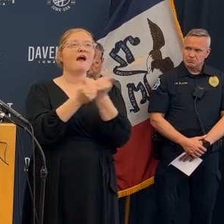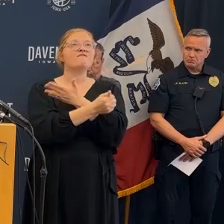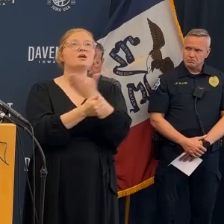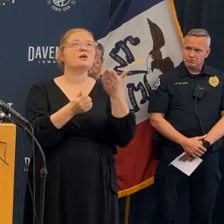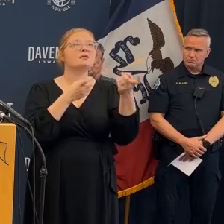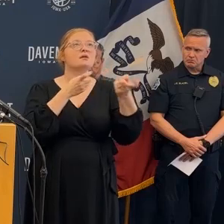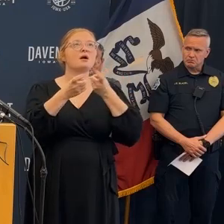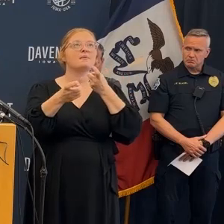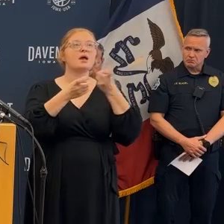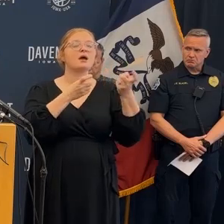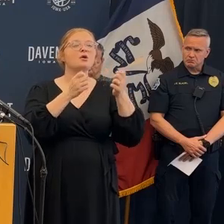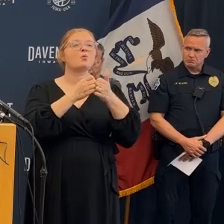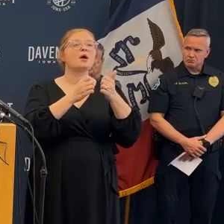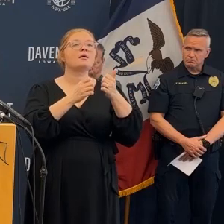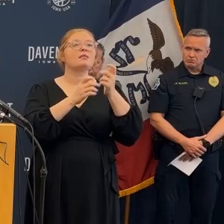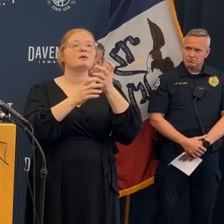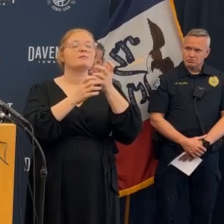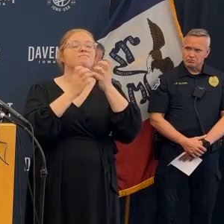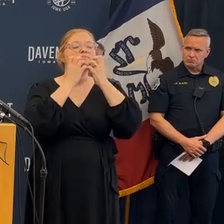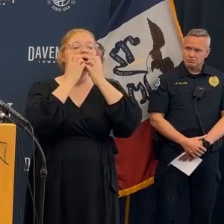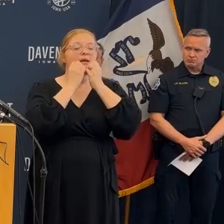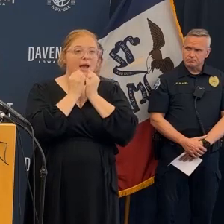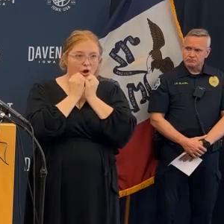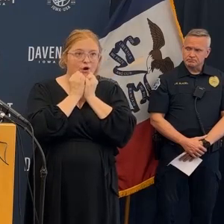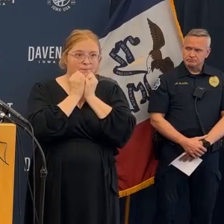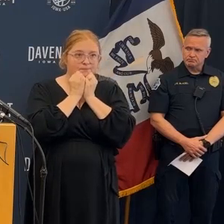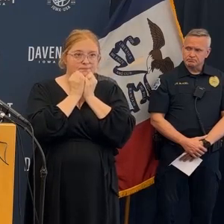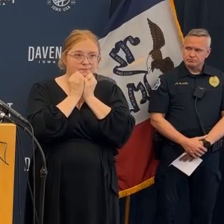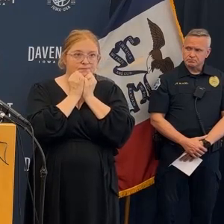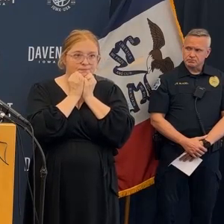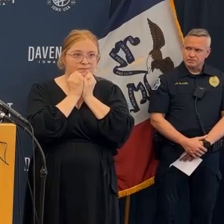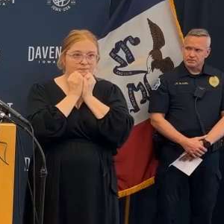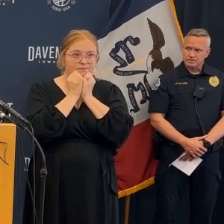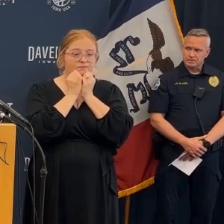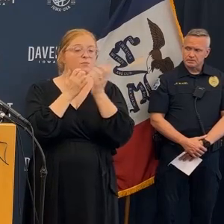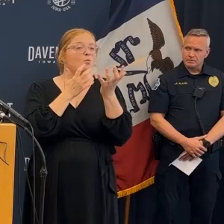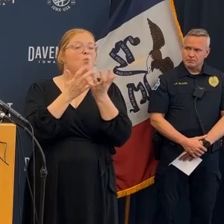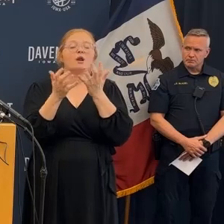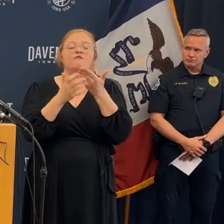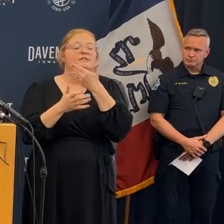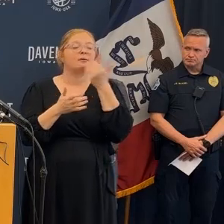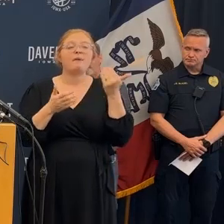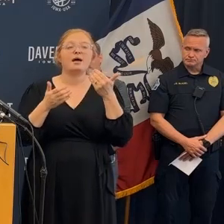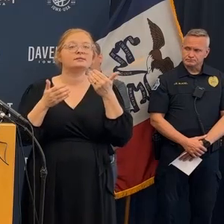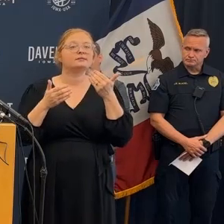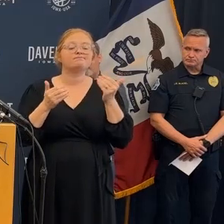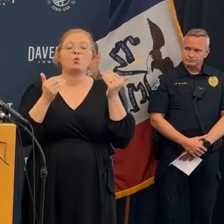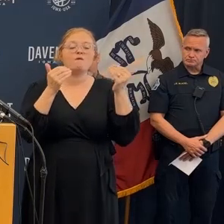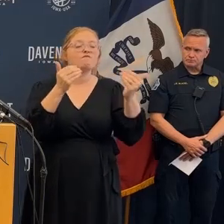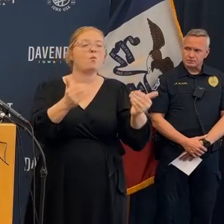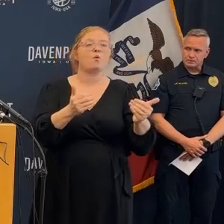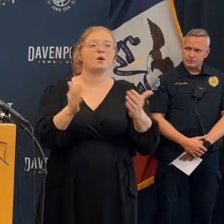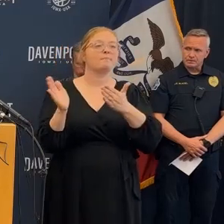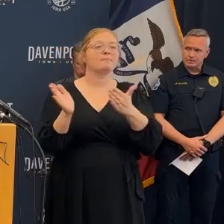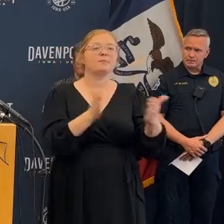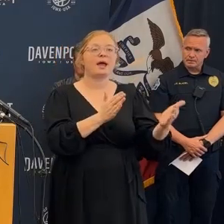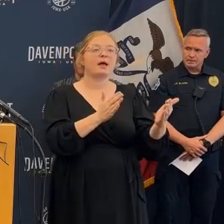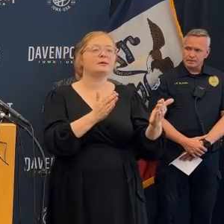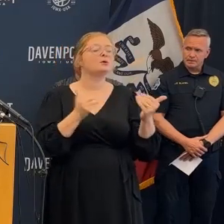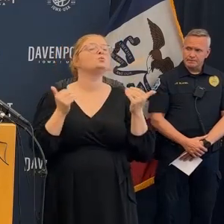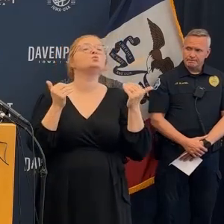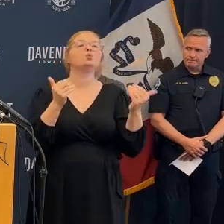that if you know I said earlier he loved Jesus he's probably with the Lord but he also could be you know divinely trapped